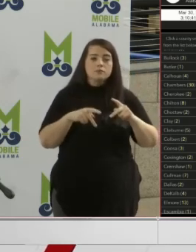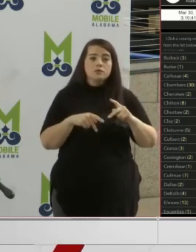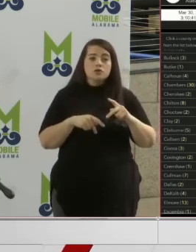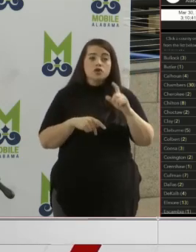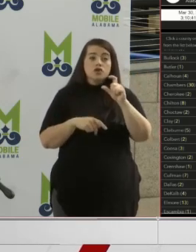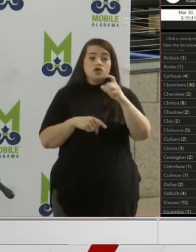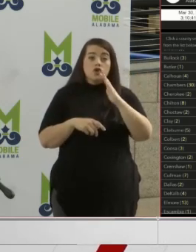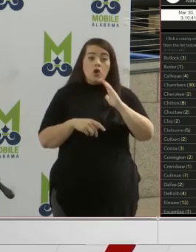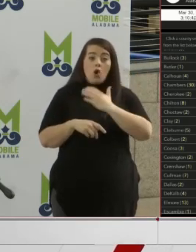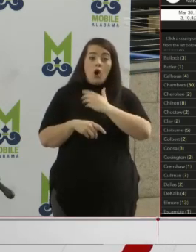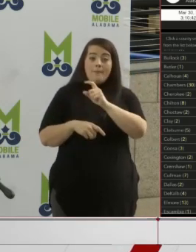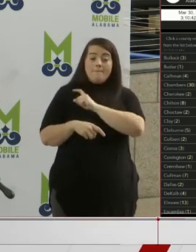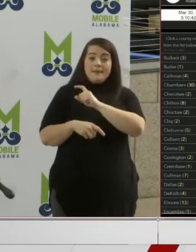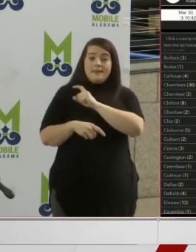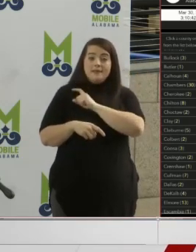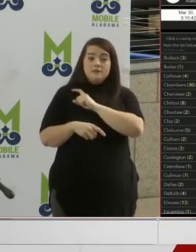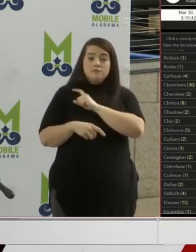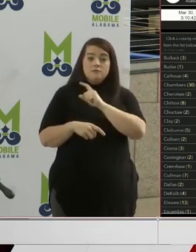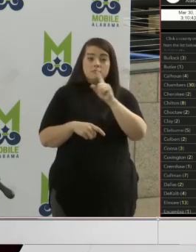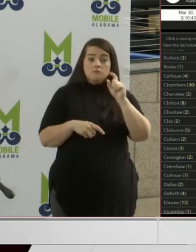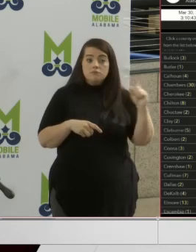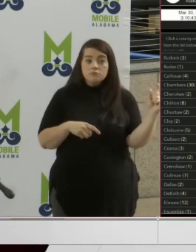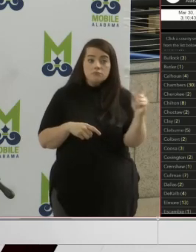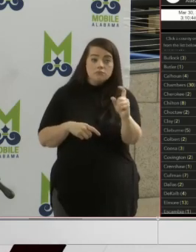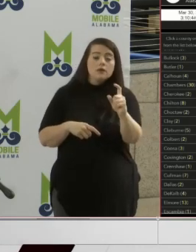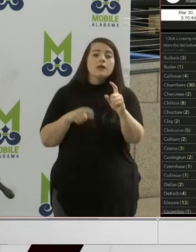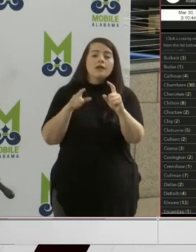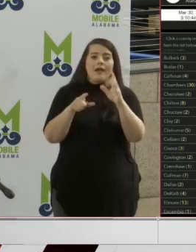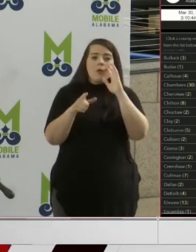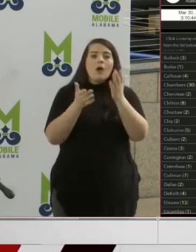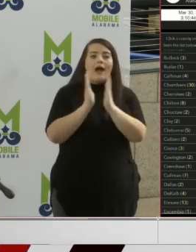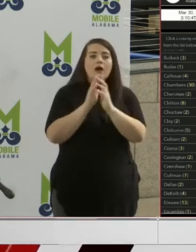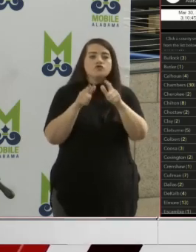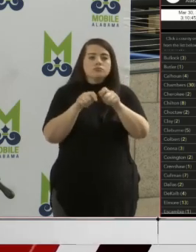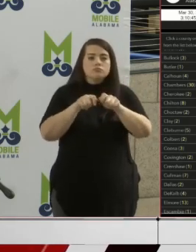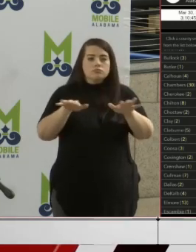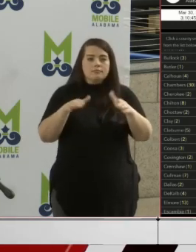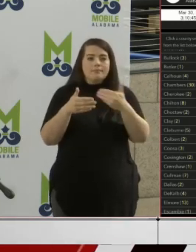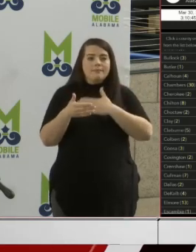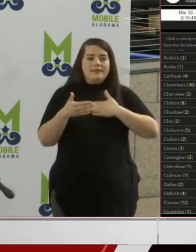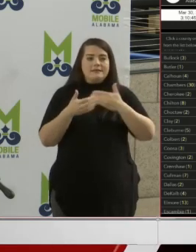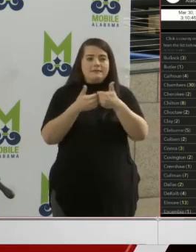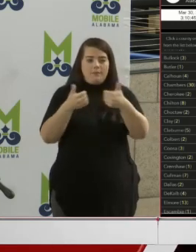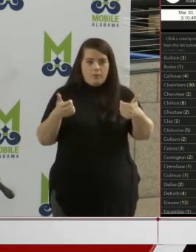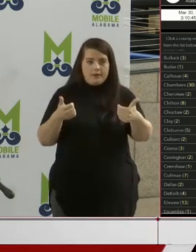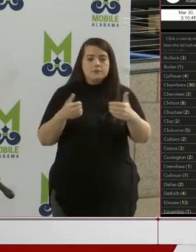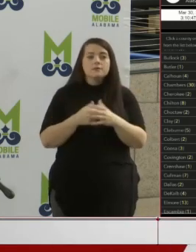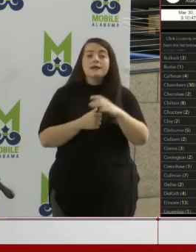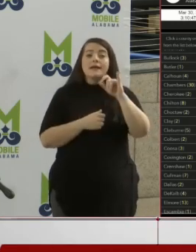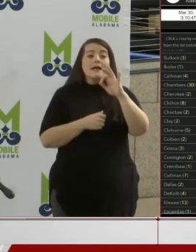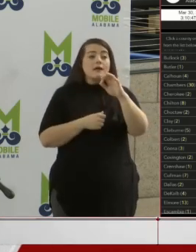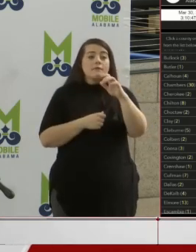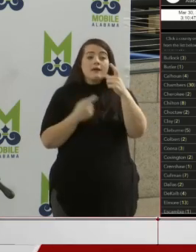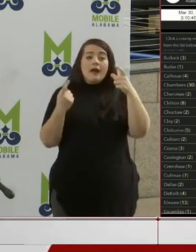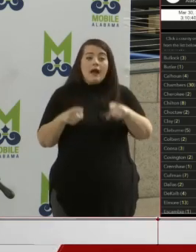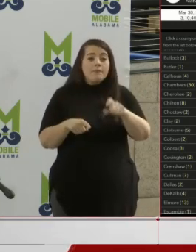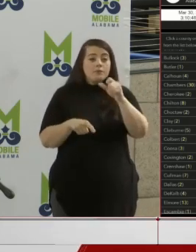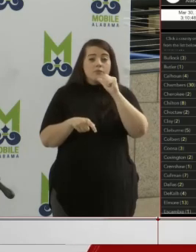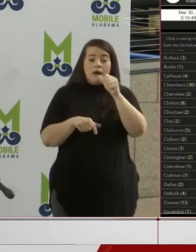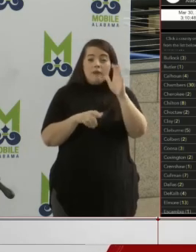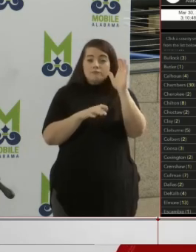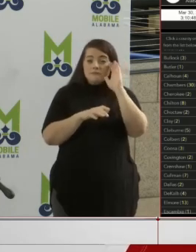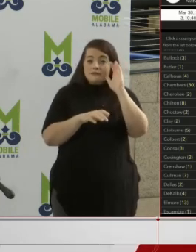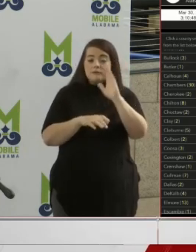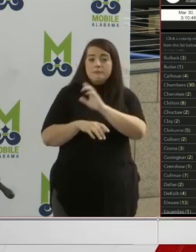our policemen come upon you, they will ask you to disperse. If you don't disperse, we will